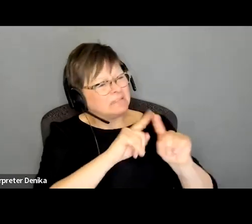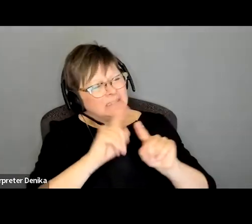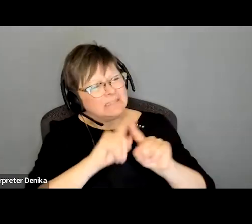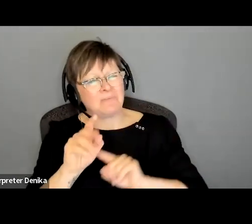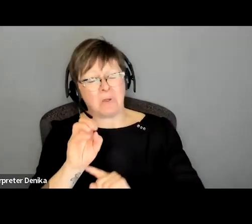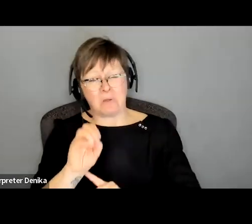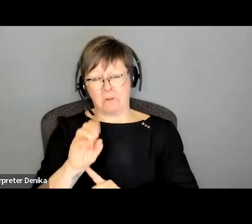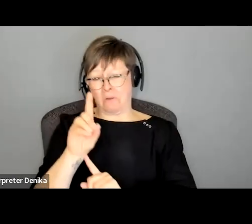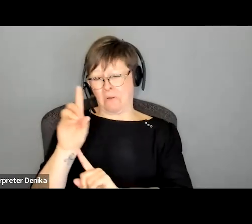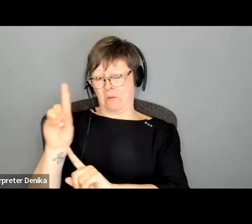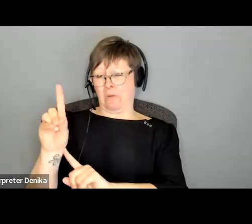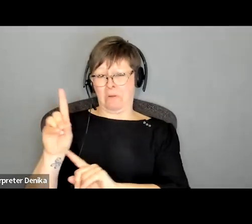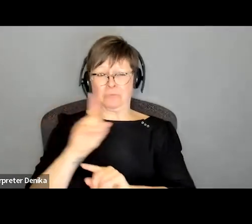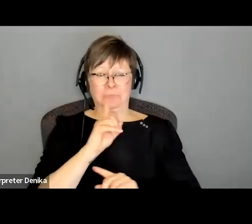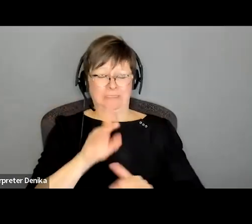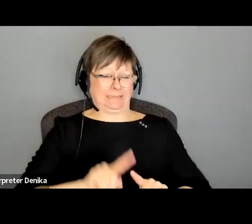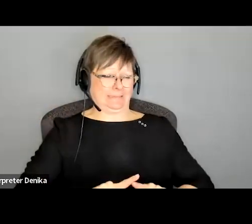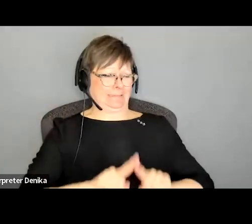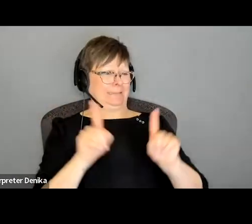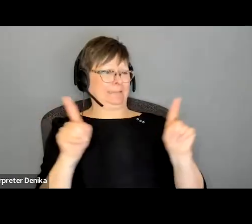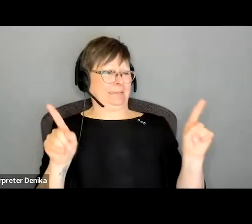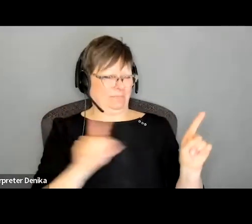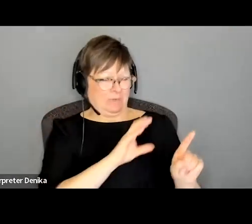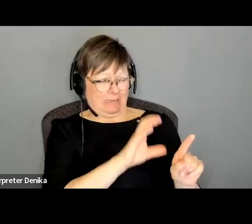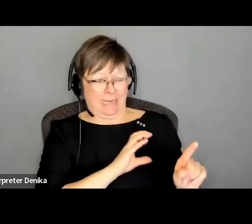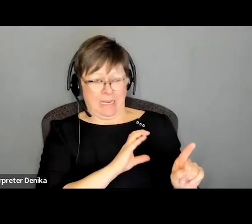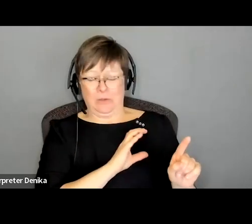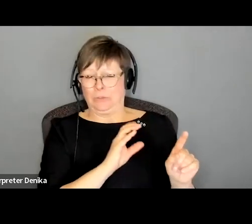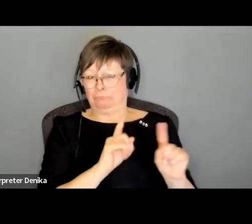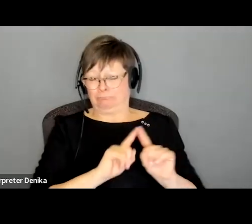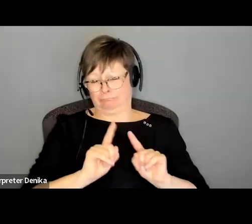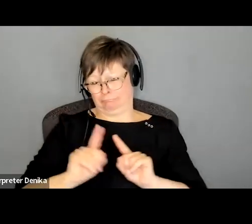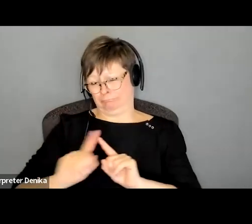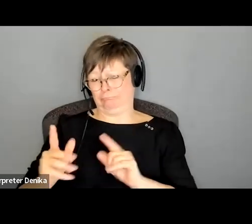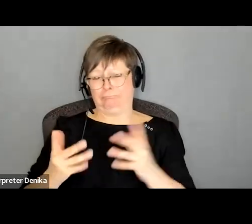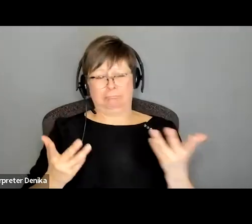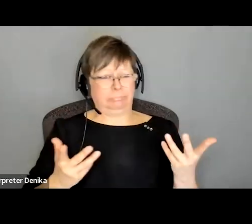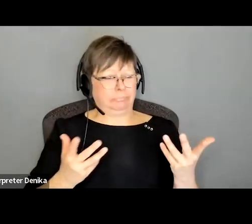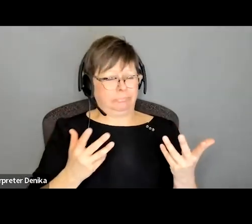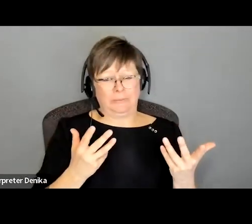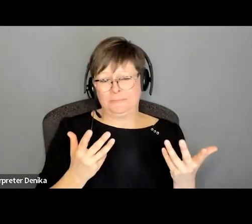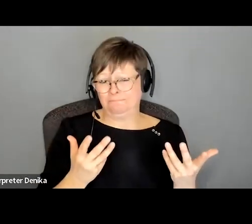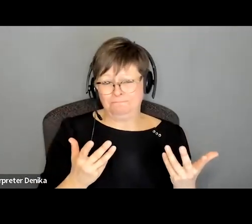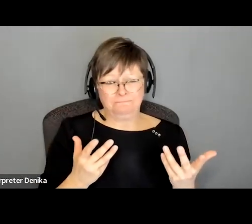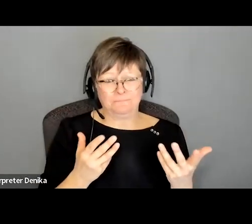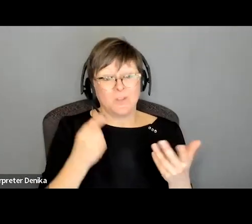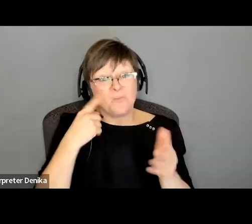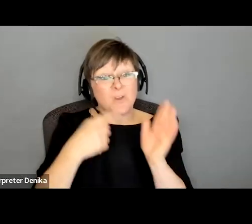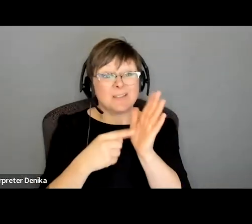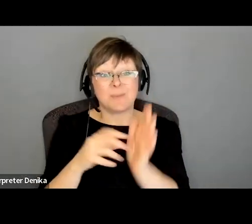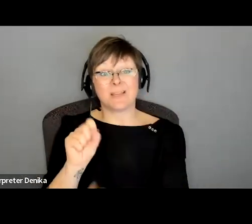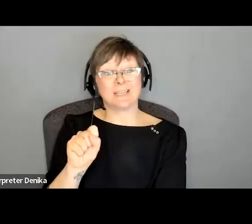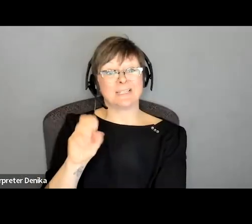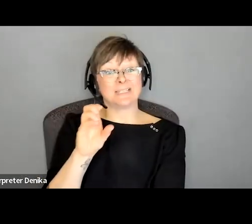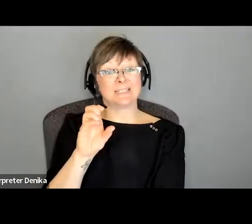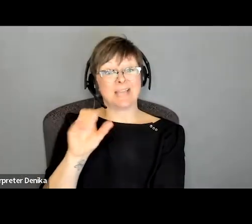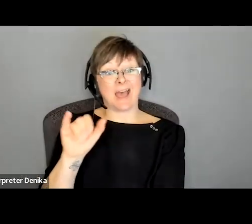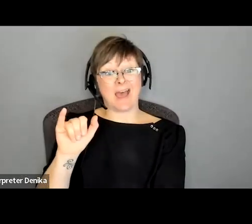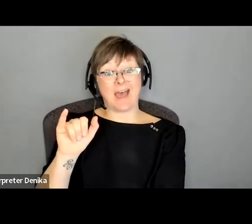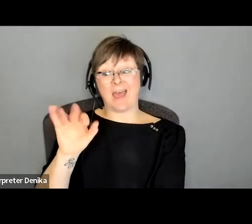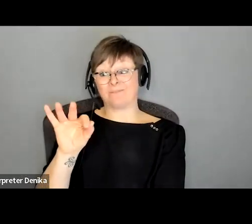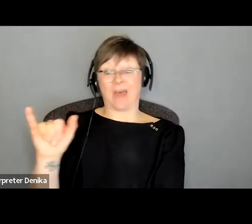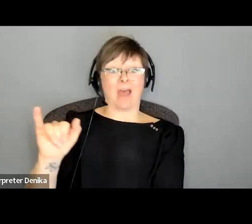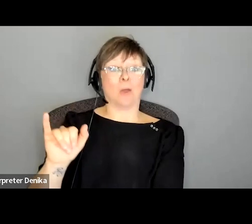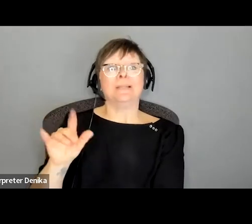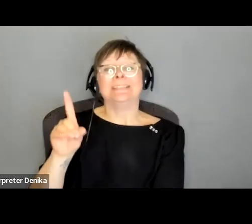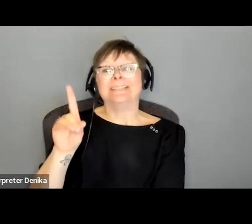as well if you think of all the different you know whether it be so think of sci-fi or think of if you've suddenly got a big disney